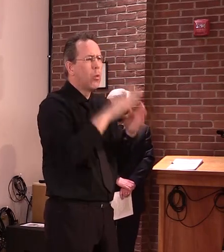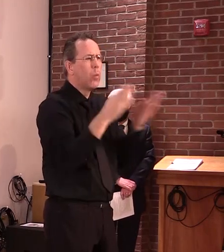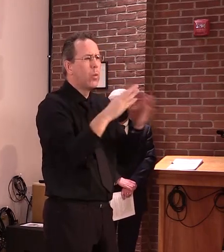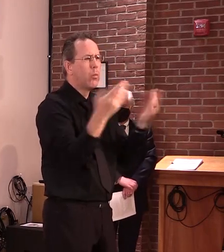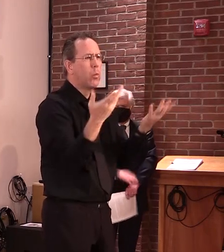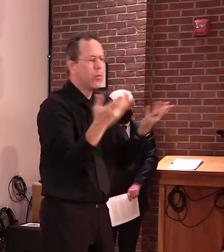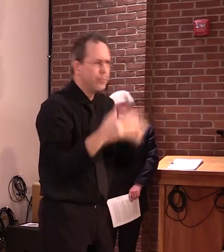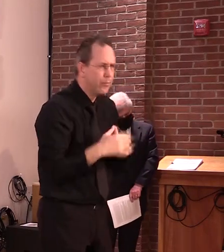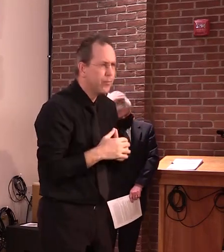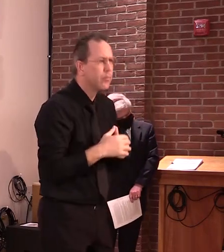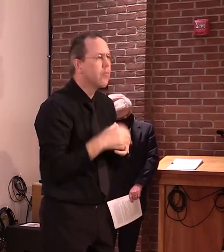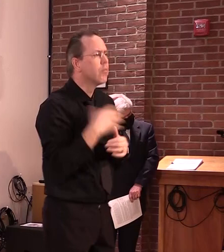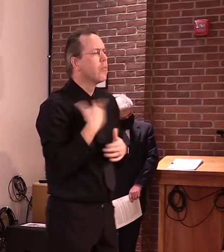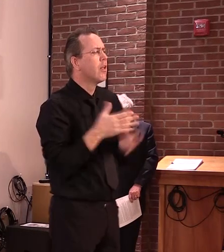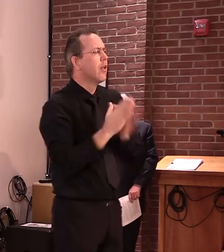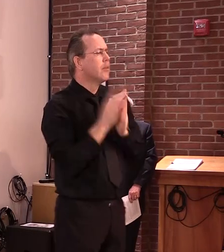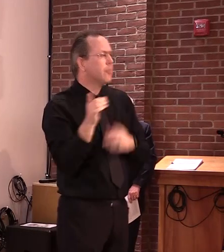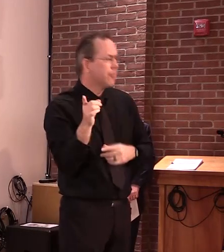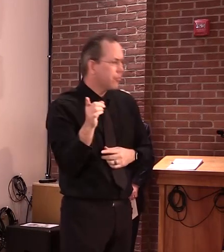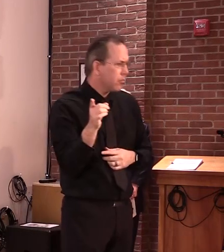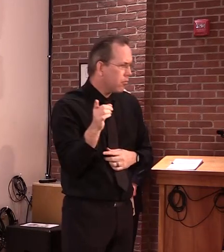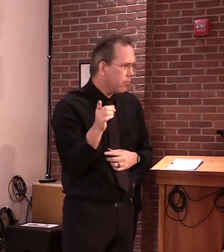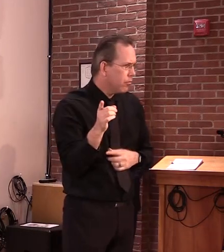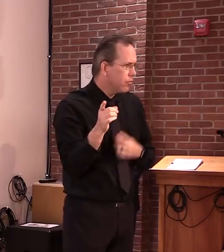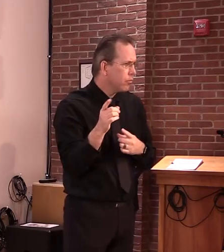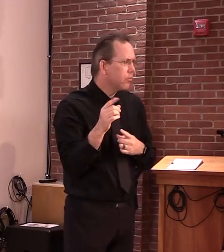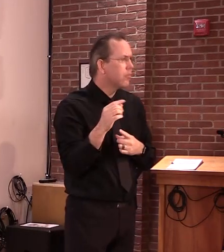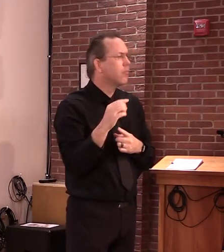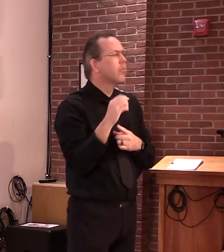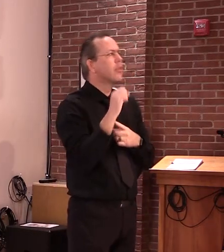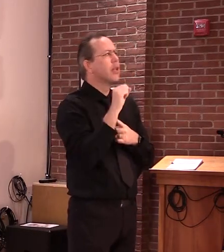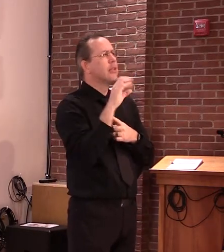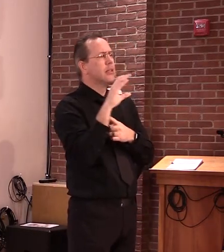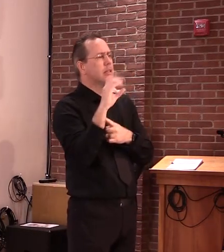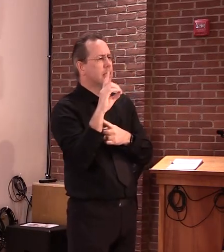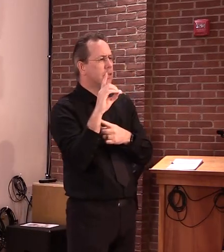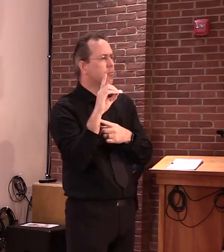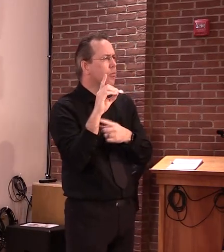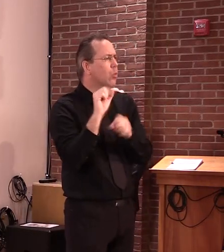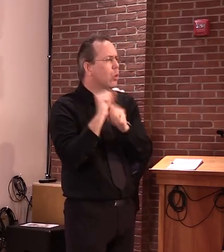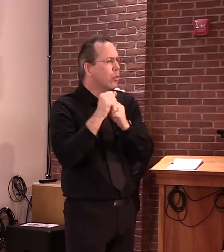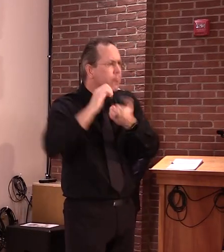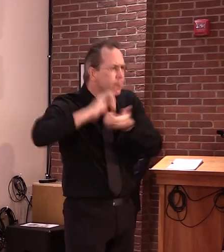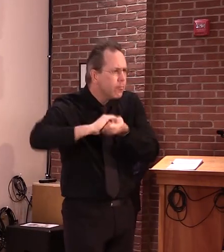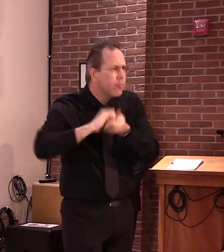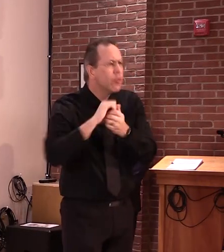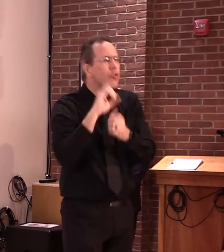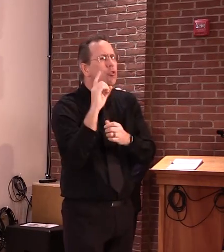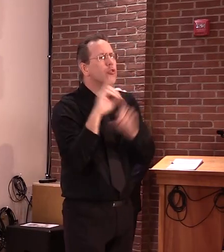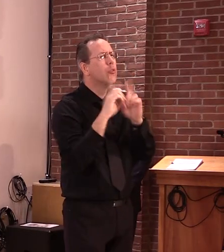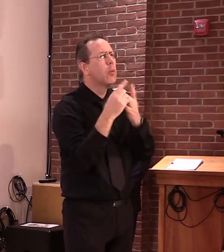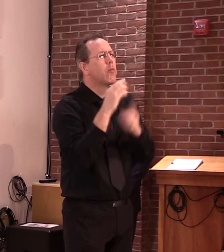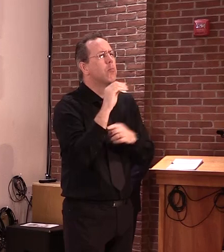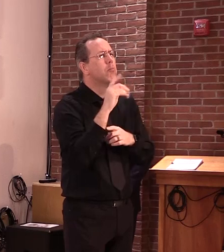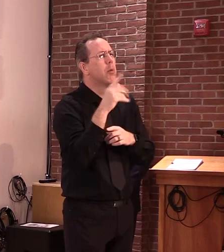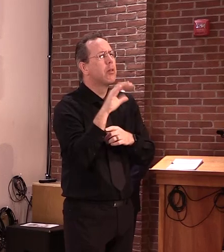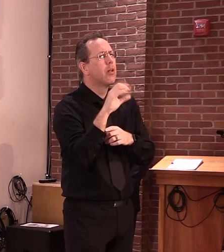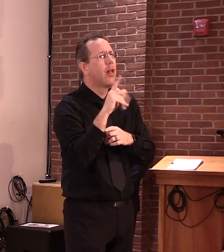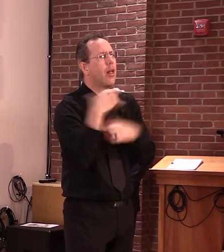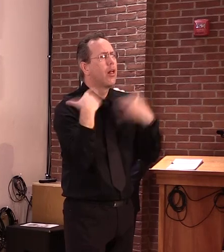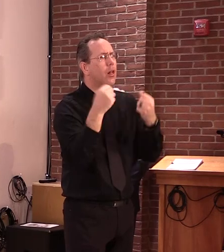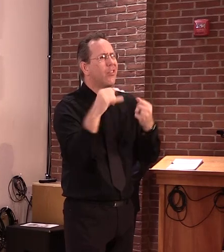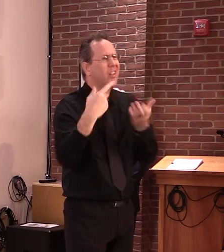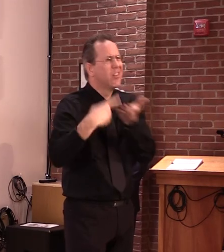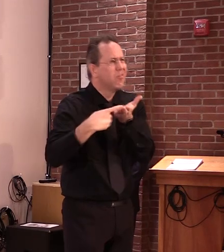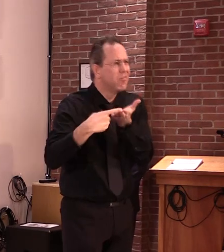Department of Health and the Department of Public Safety to develop and release guidance this week for a gradual reopening of retail